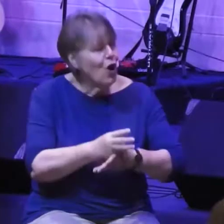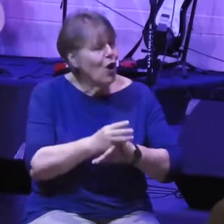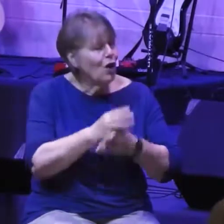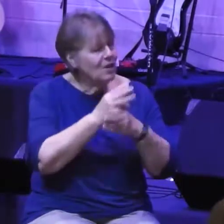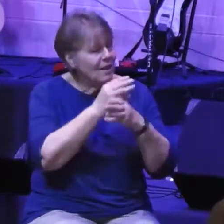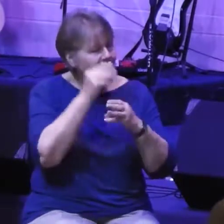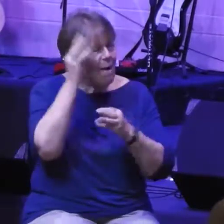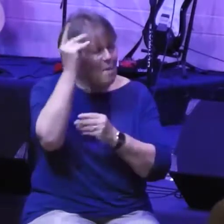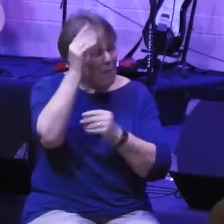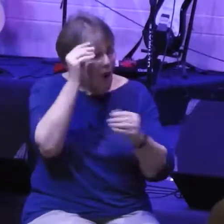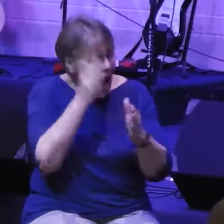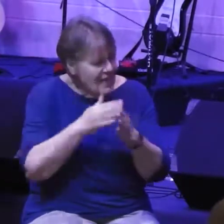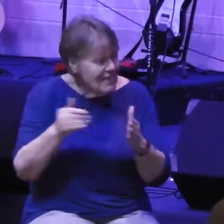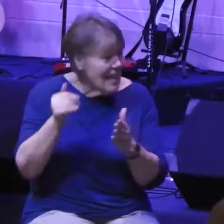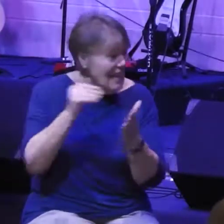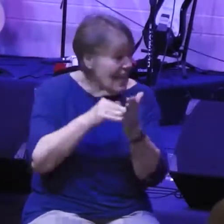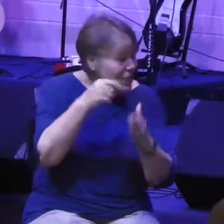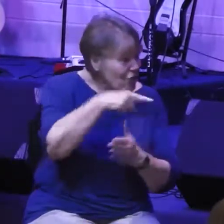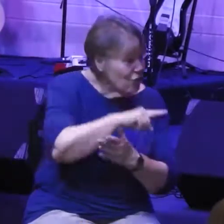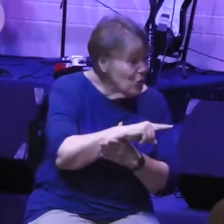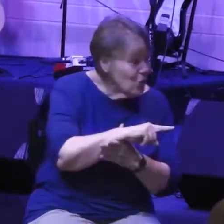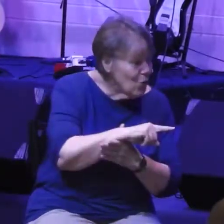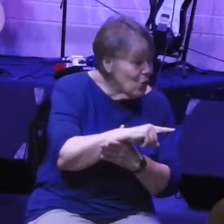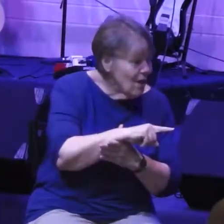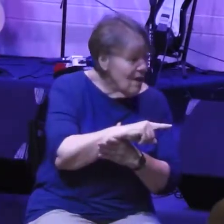you double down on your priorities.